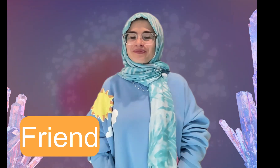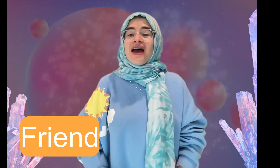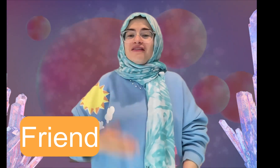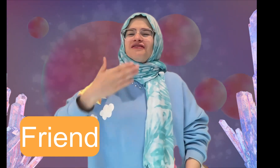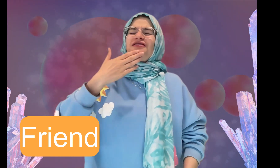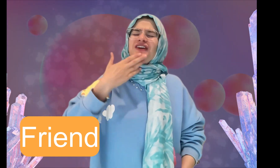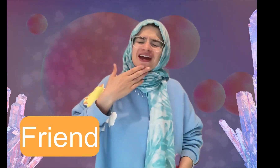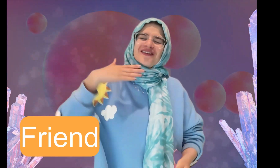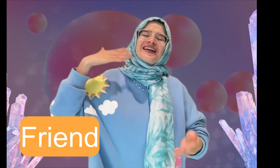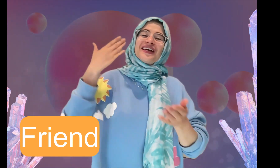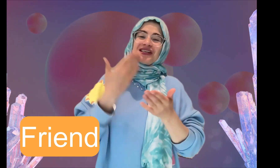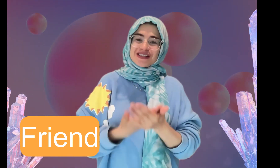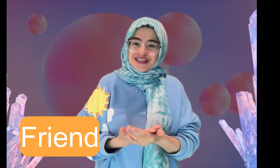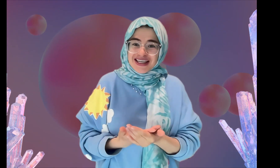Very good!